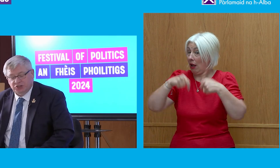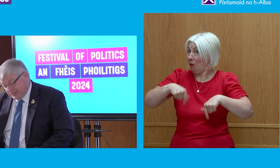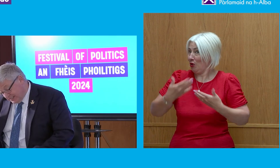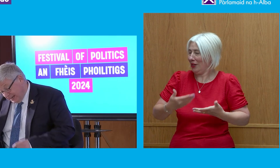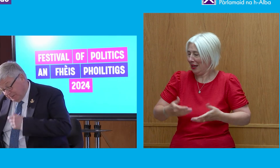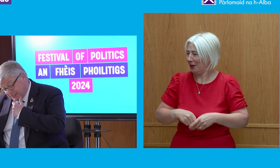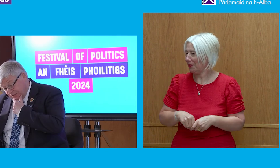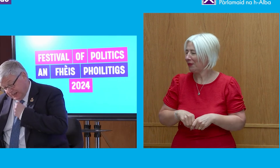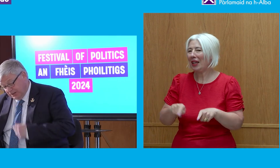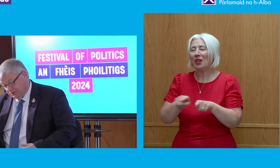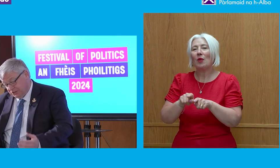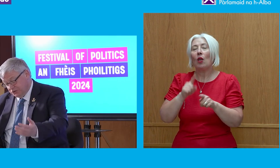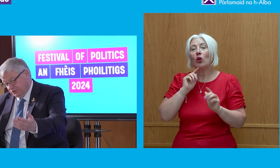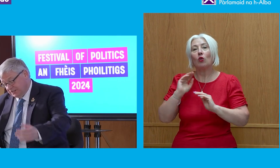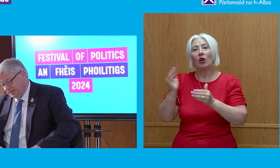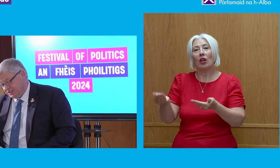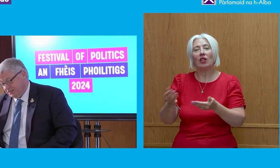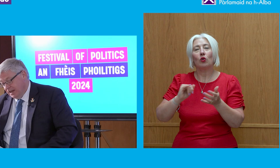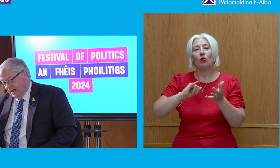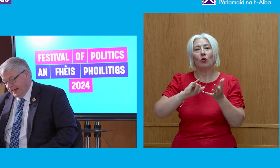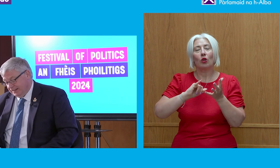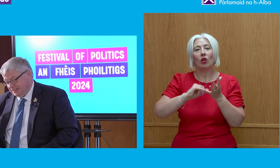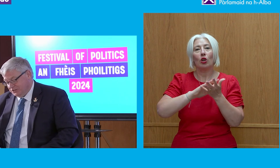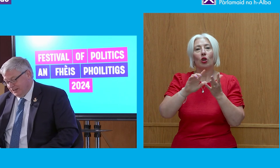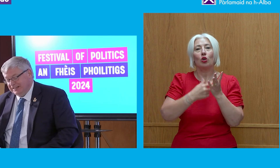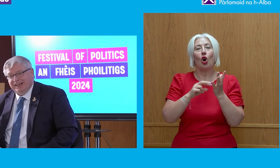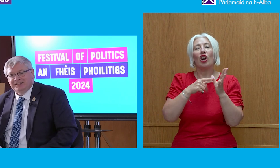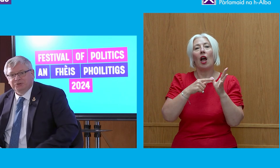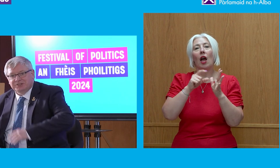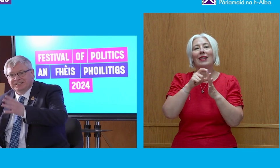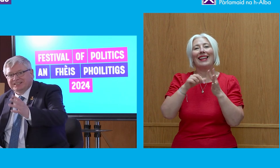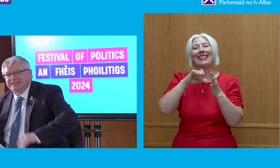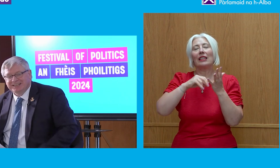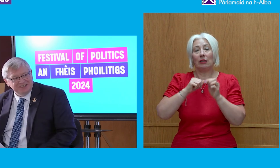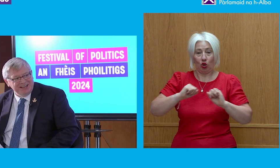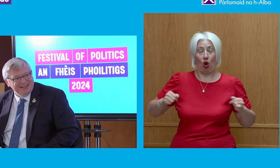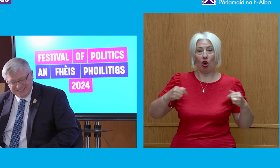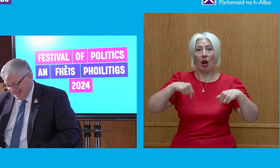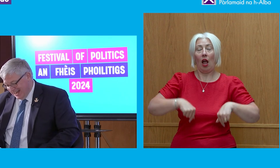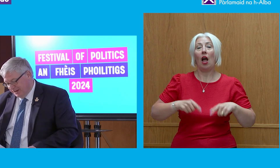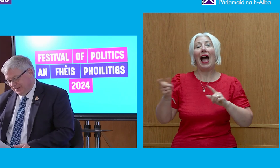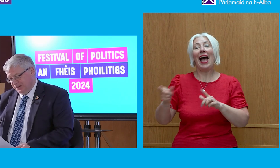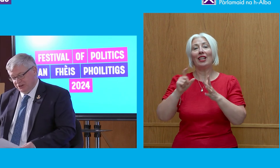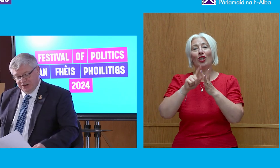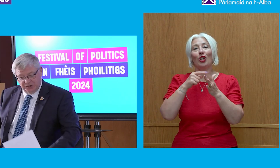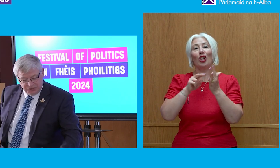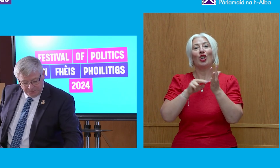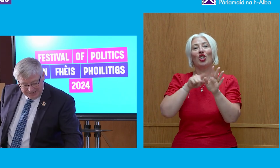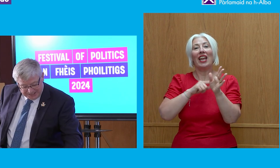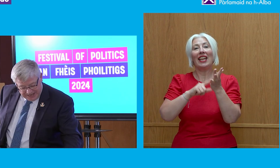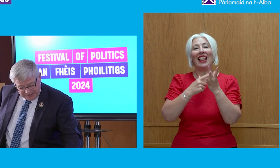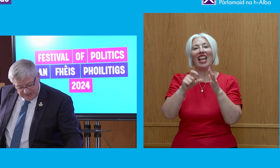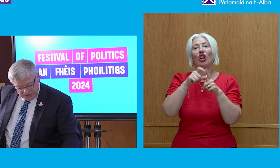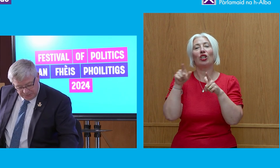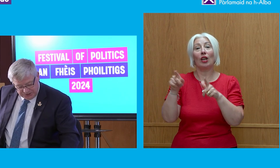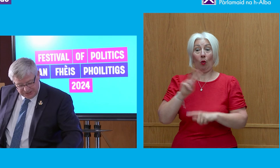introduce and say a massive thank you to Shona Dixon and Jenny Laird, who are sitting at the side, and are two